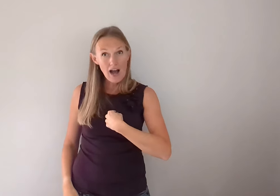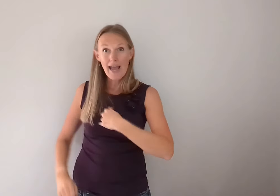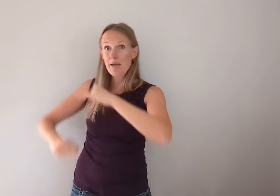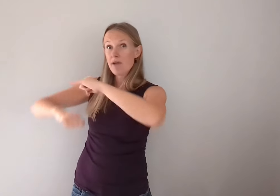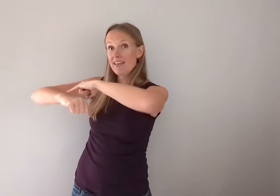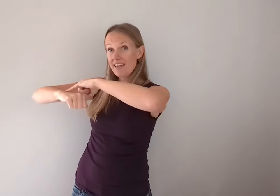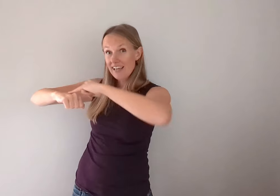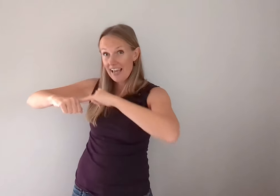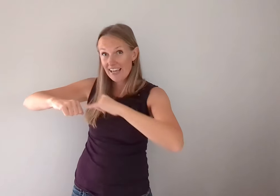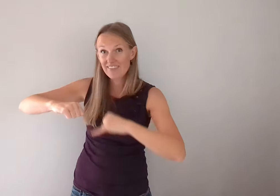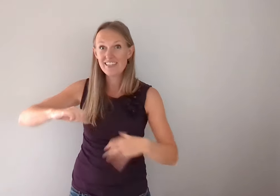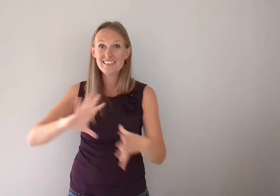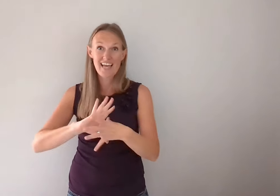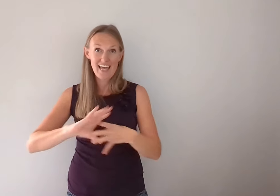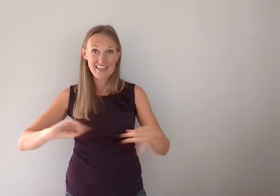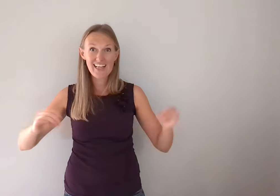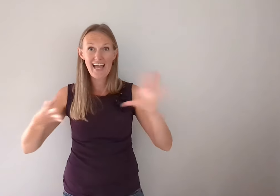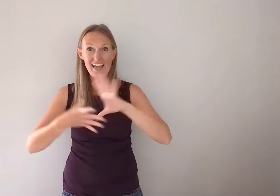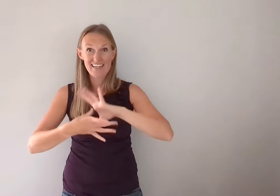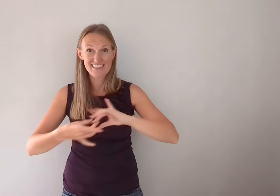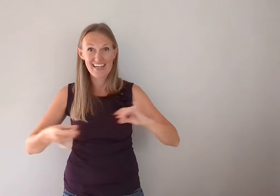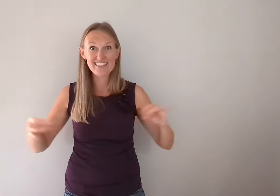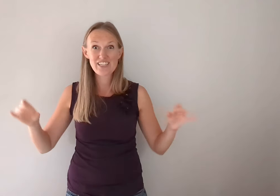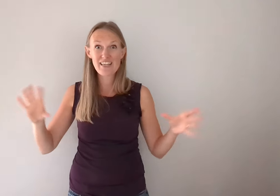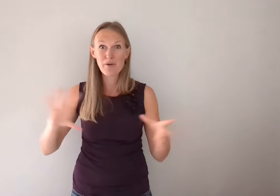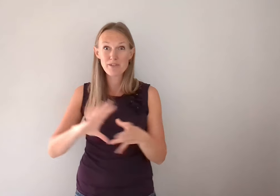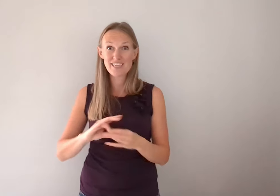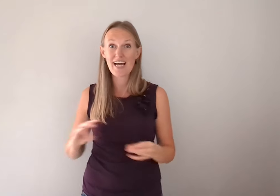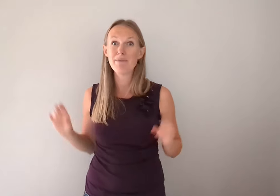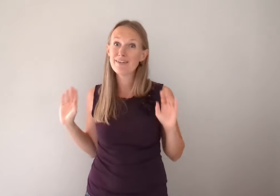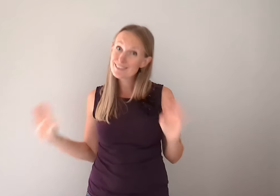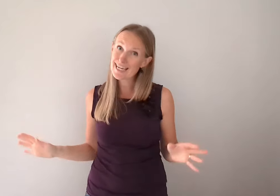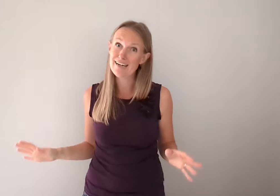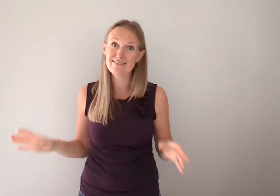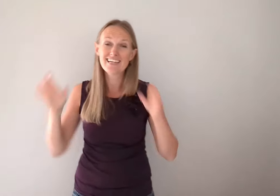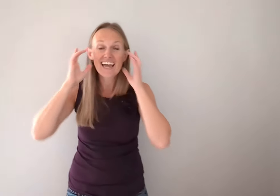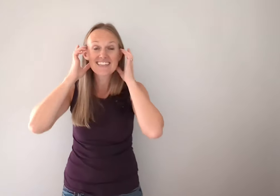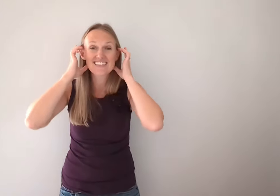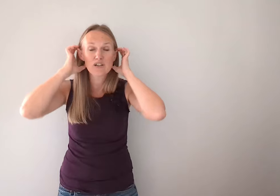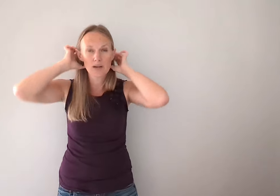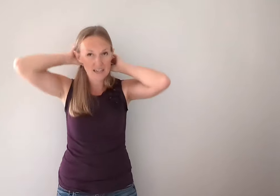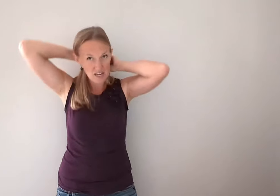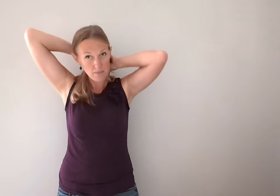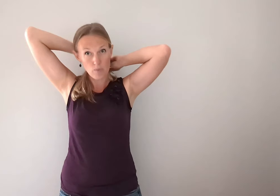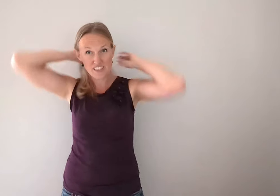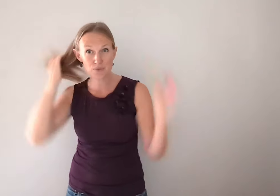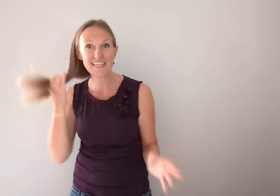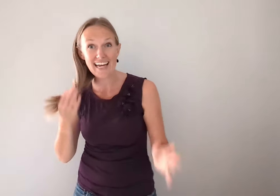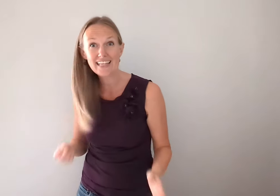I'm the canvas and the clay. Okay. Let's try that one more time. I know it's tough. Okay. It's a little quick. But once you get it,